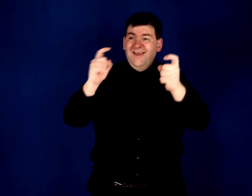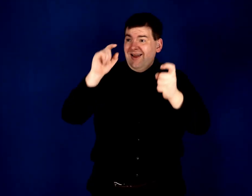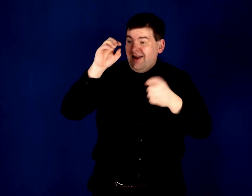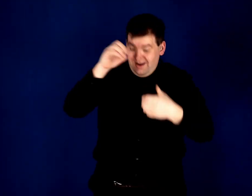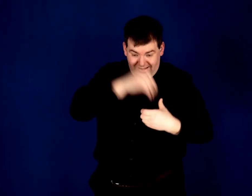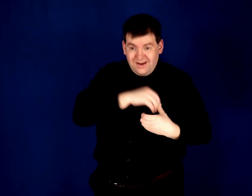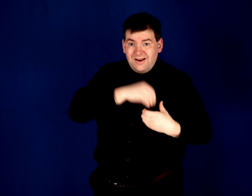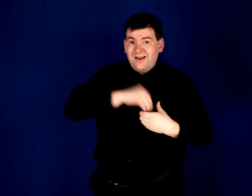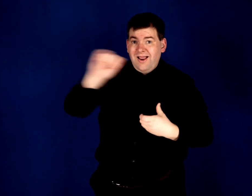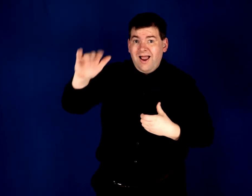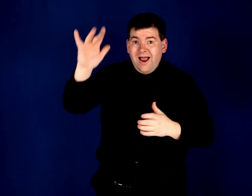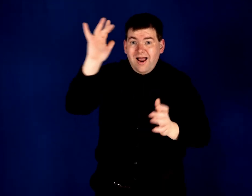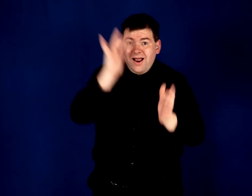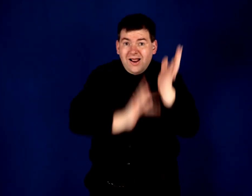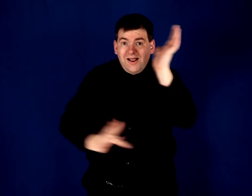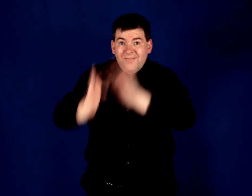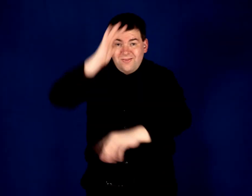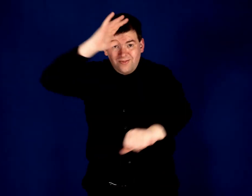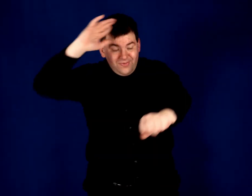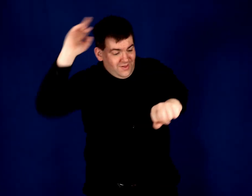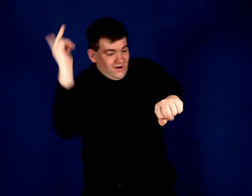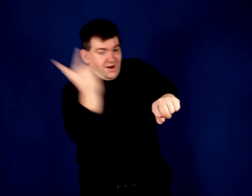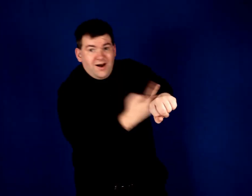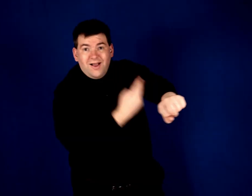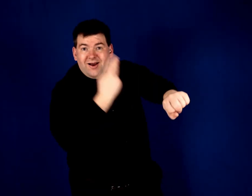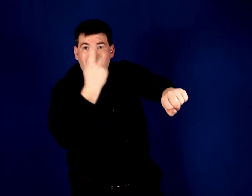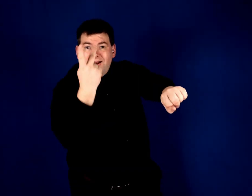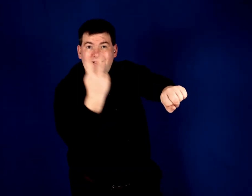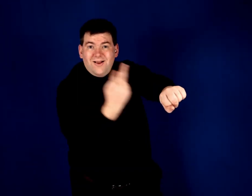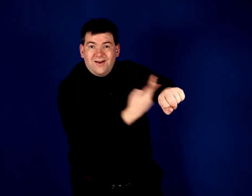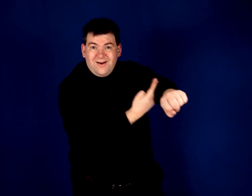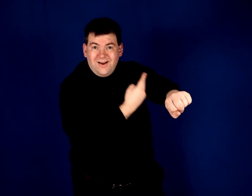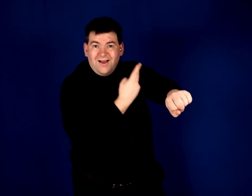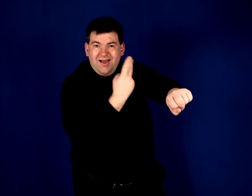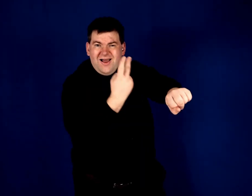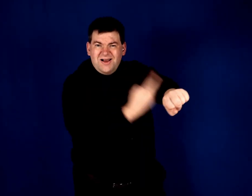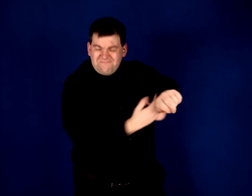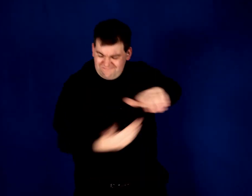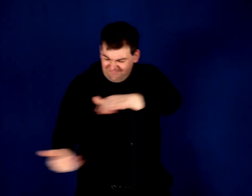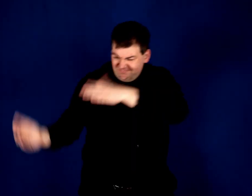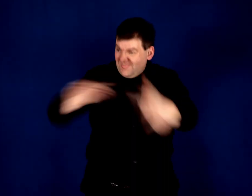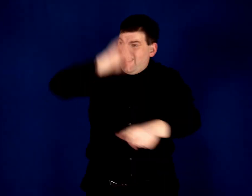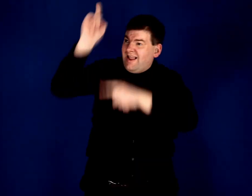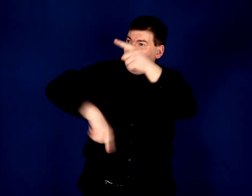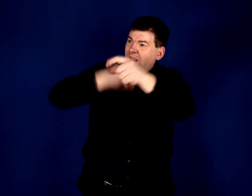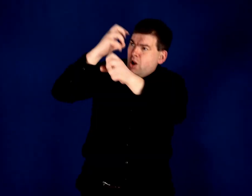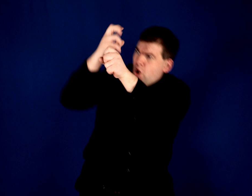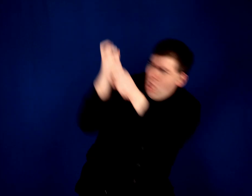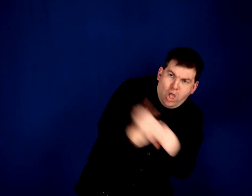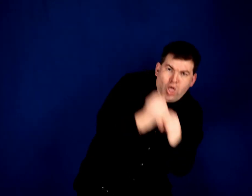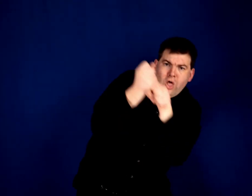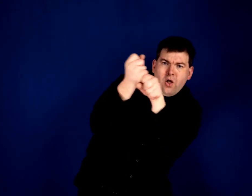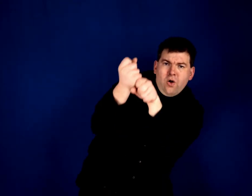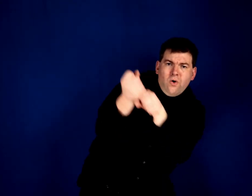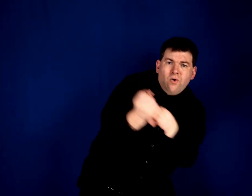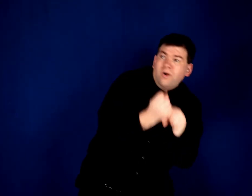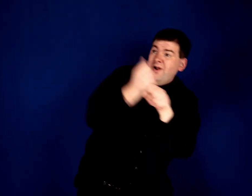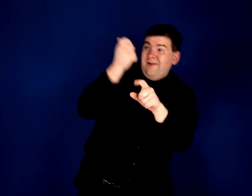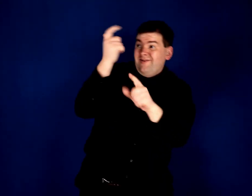Gone Him and lying inside that Lamb Death couldn't hold the